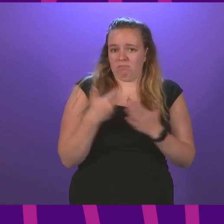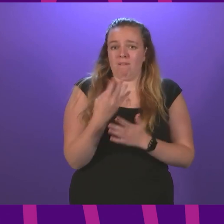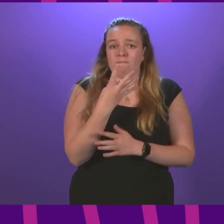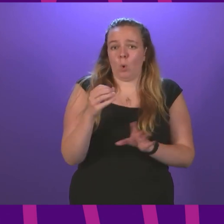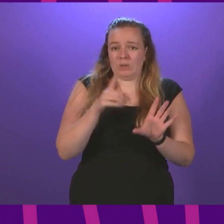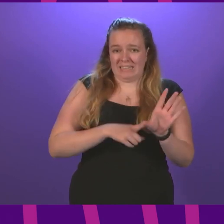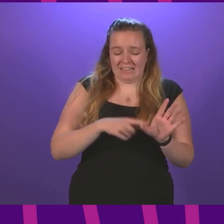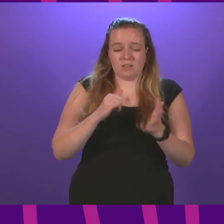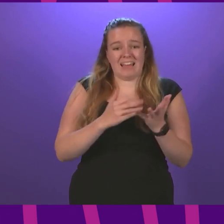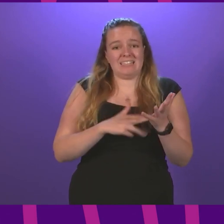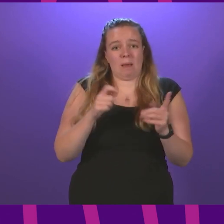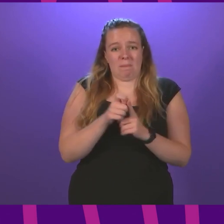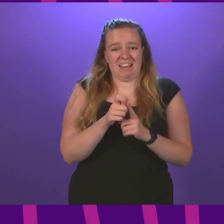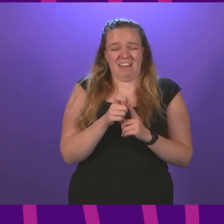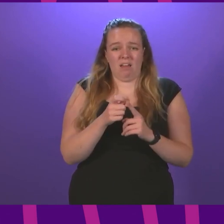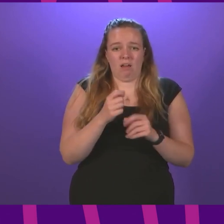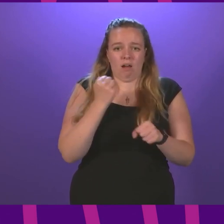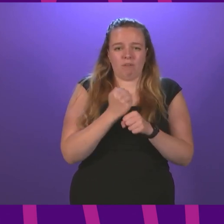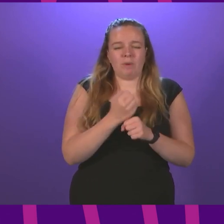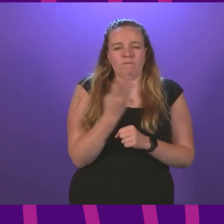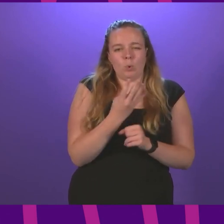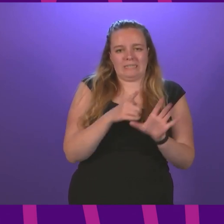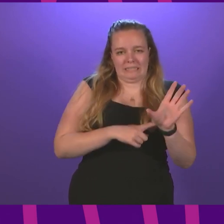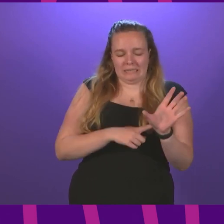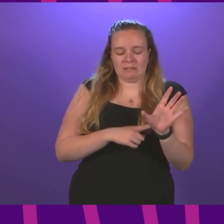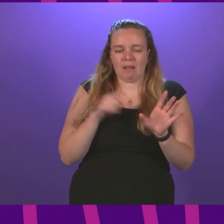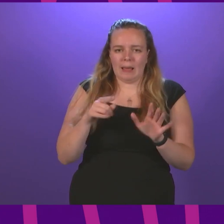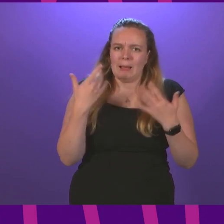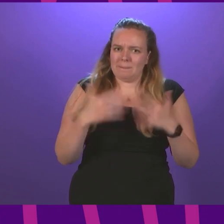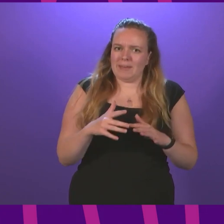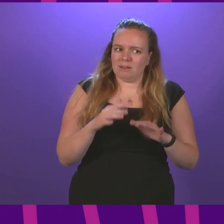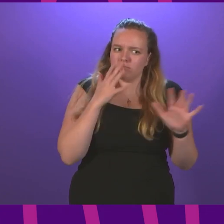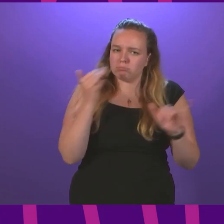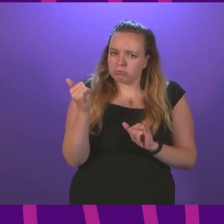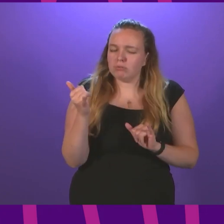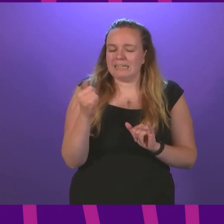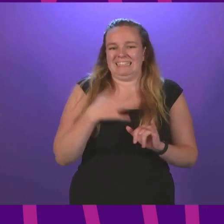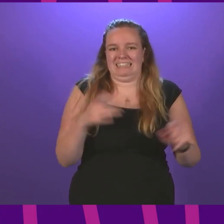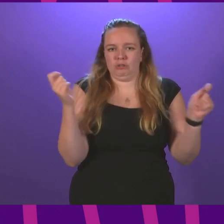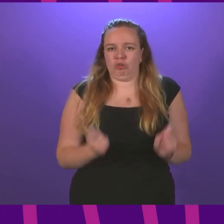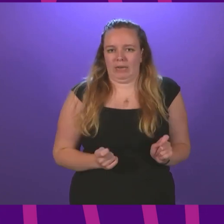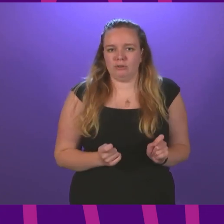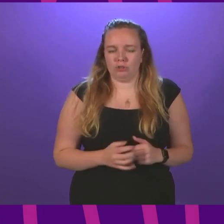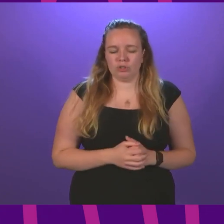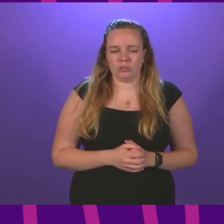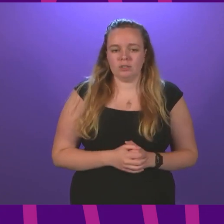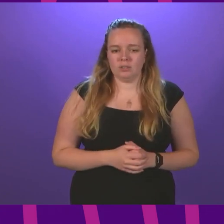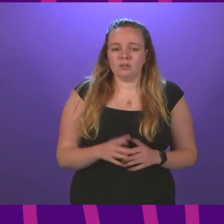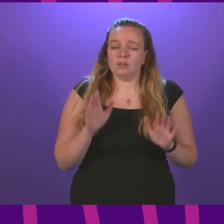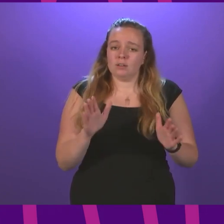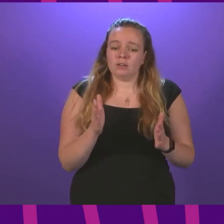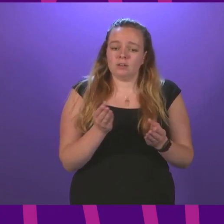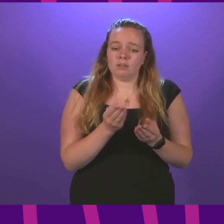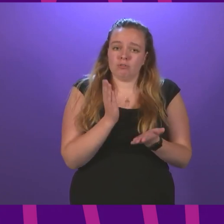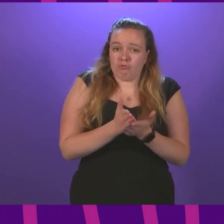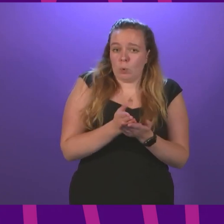of this SNP government in power, that theory has been harshly tested and found in need of amendment. It remains true that some issues